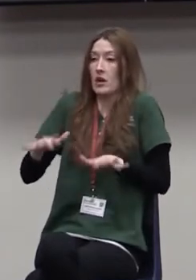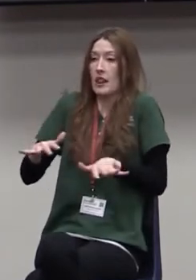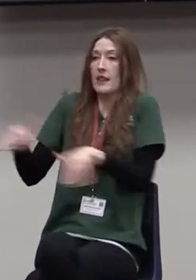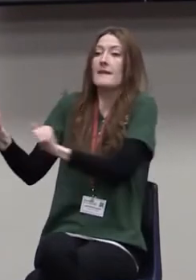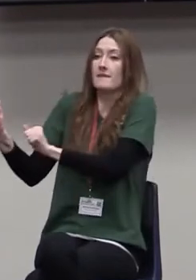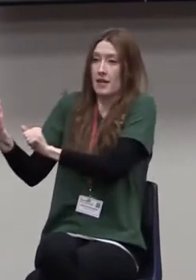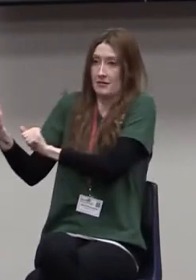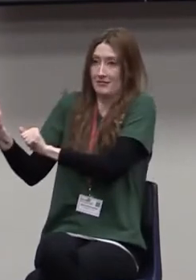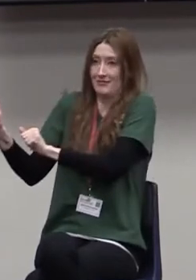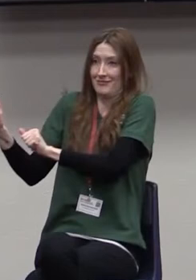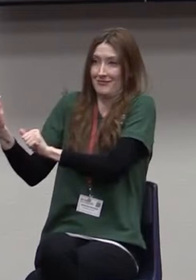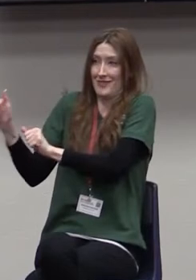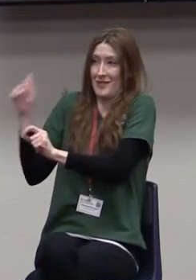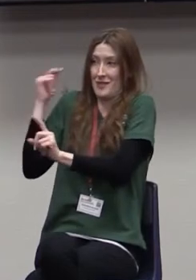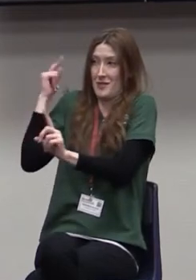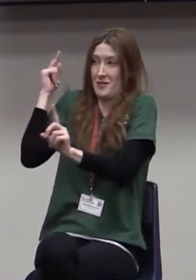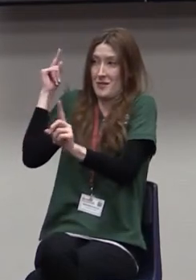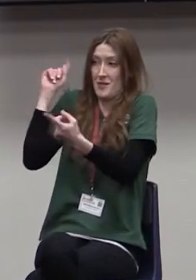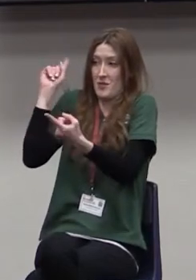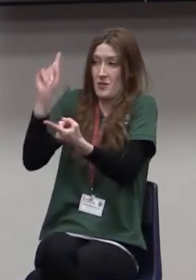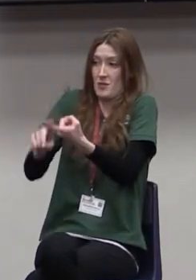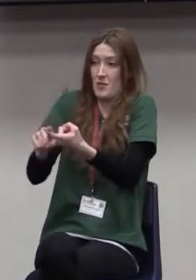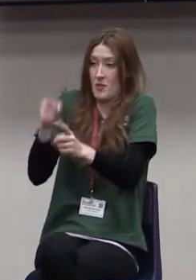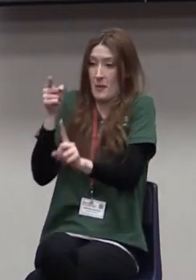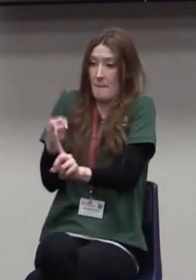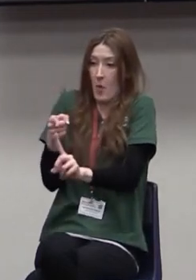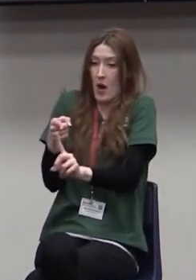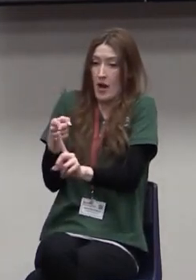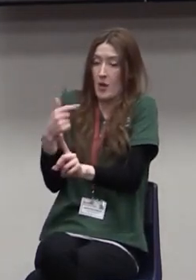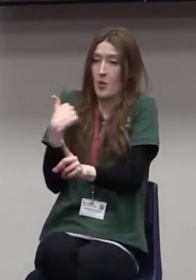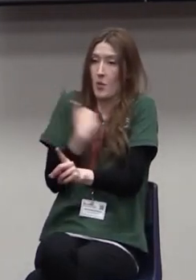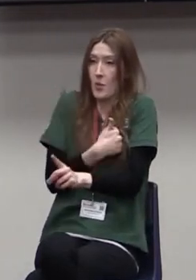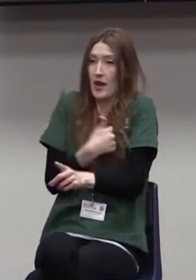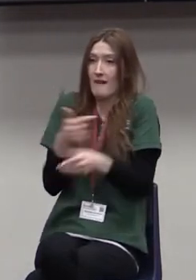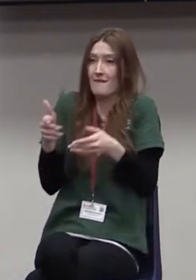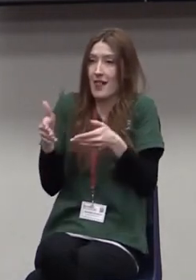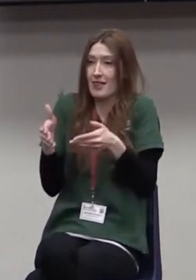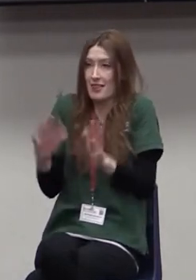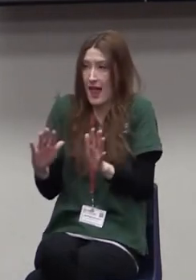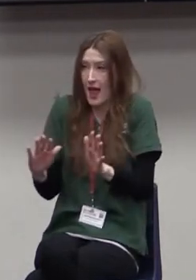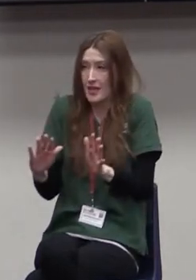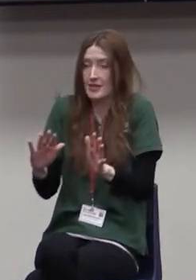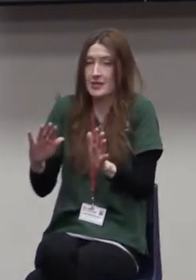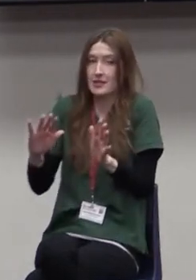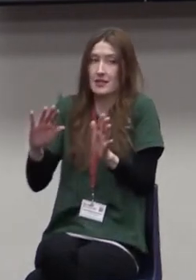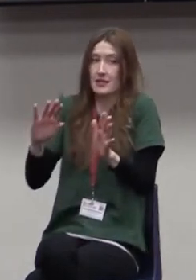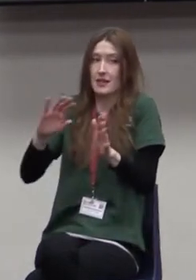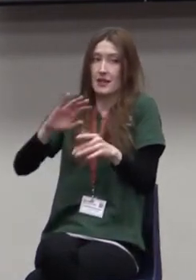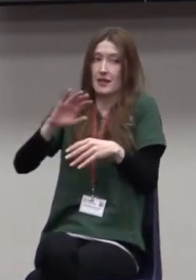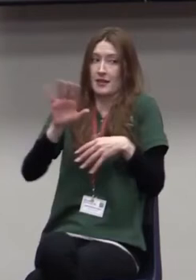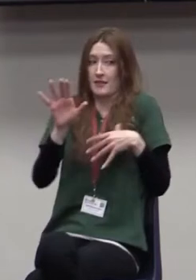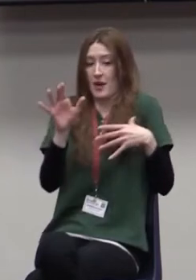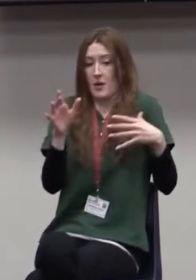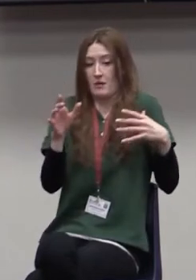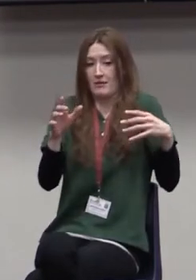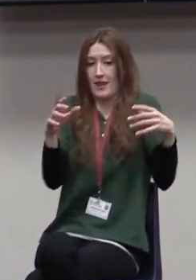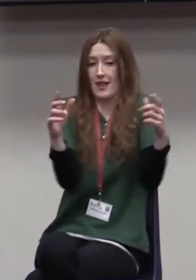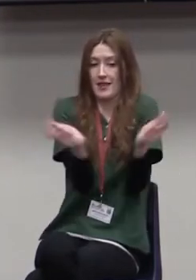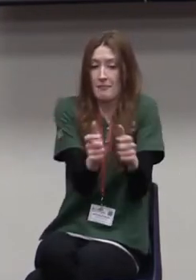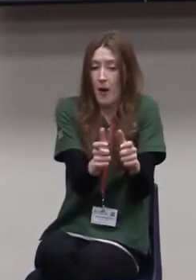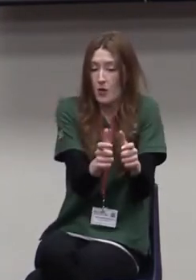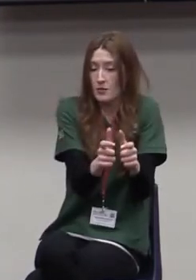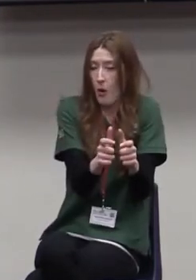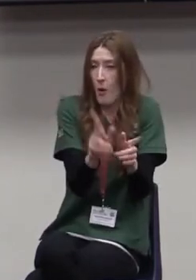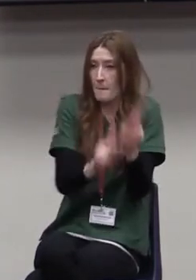To the point that we have allowed the minority in our congregations to dictate the direction of the majority.